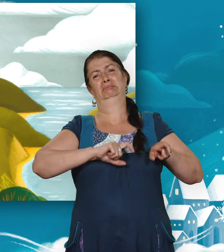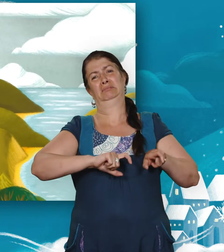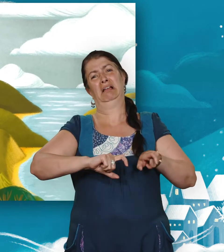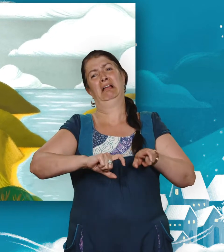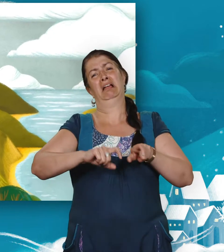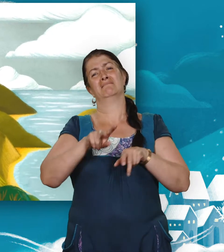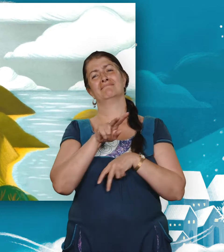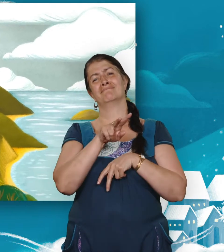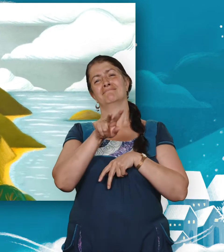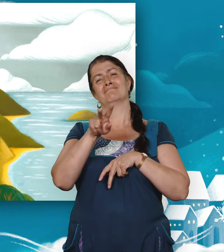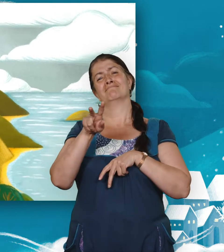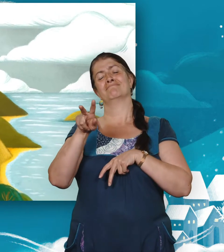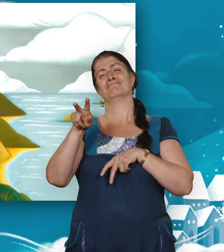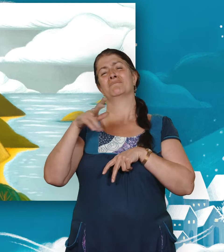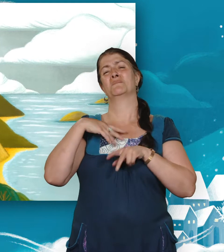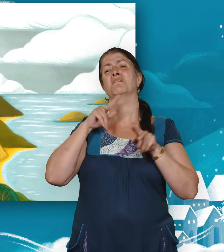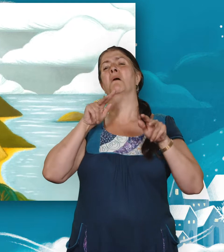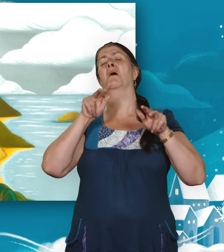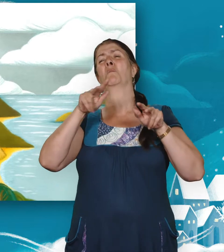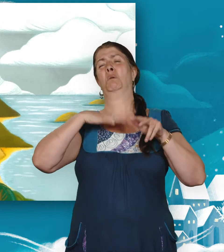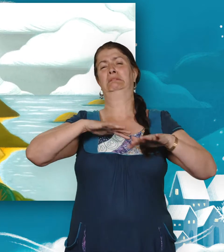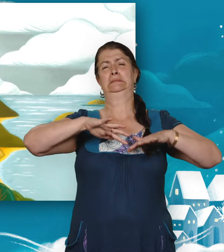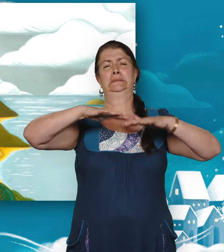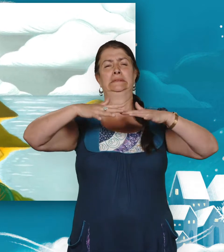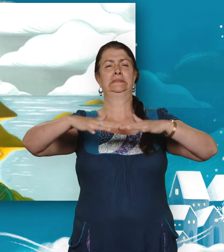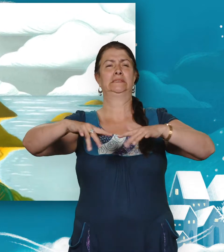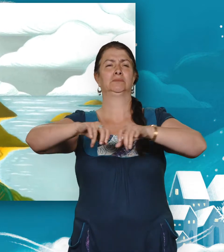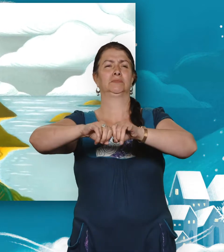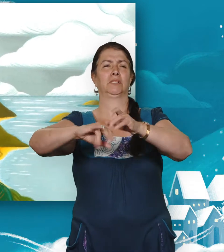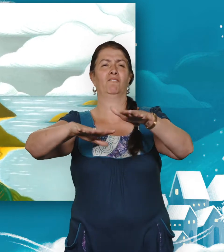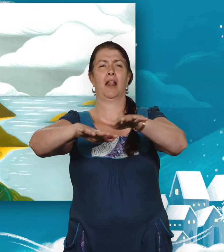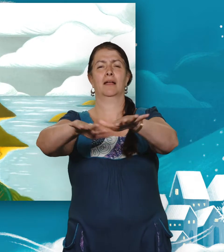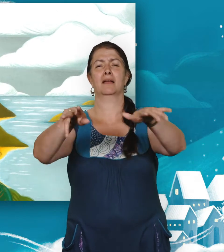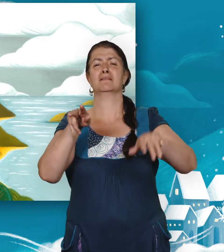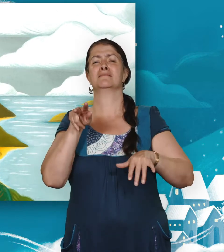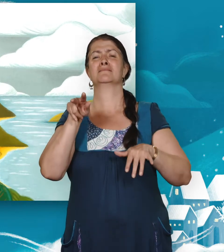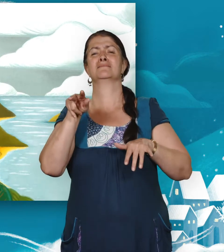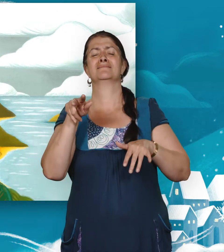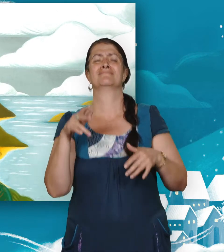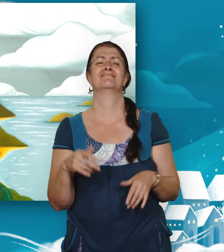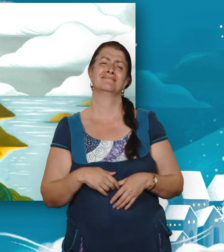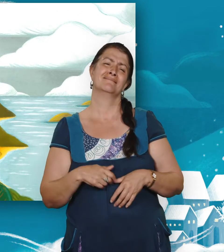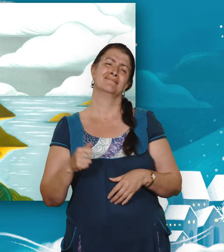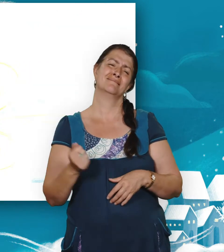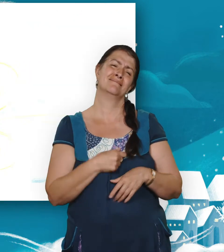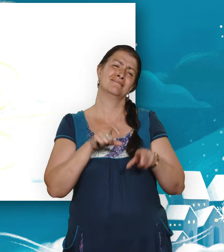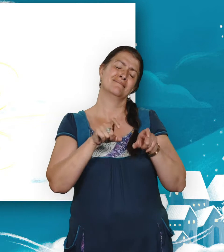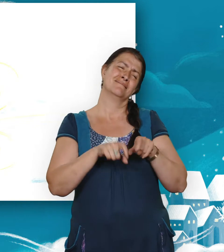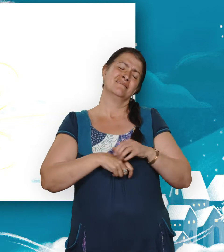sighs to herself, how I long to be, in the shimmering, glimmering, silver sea. Here is the